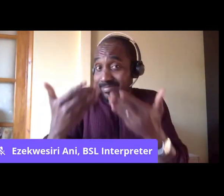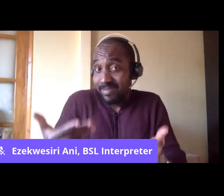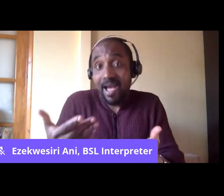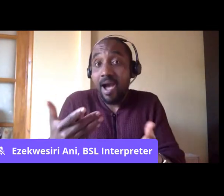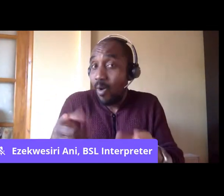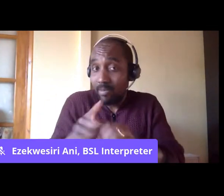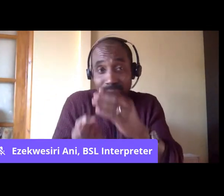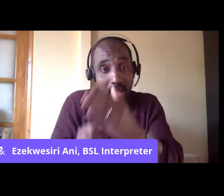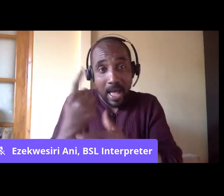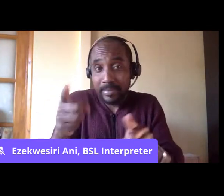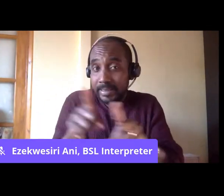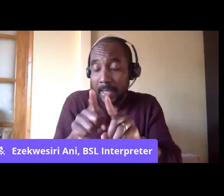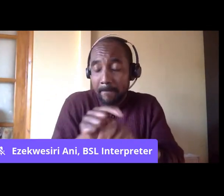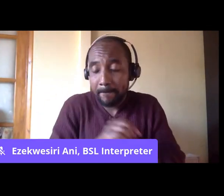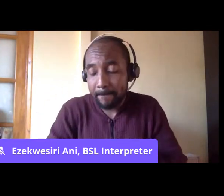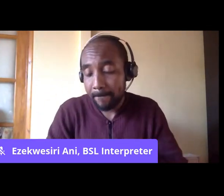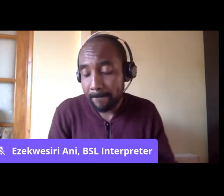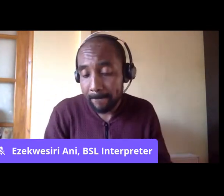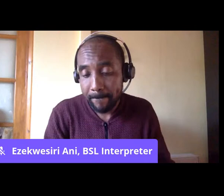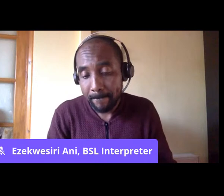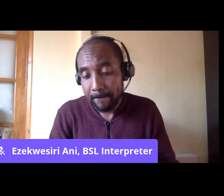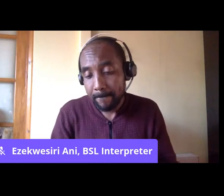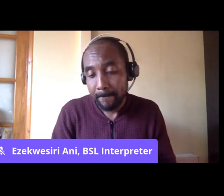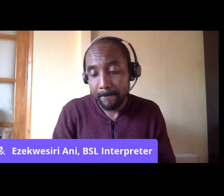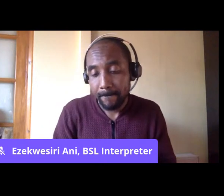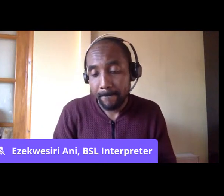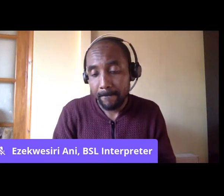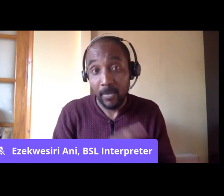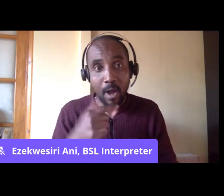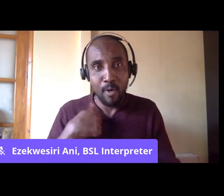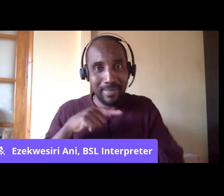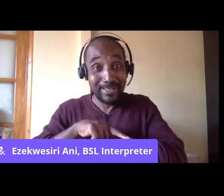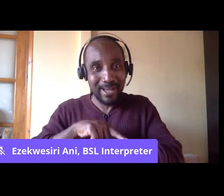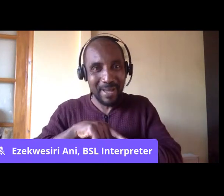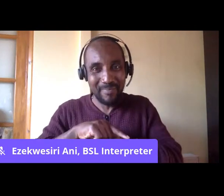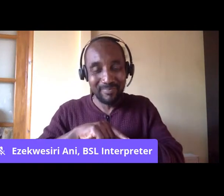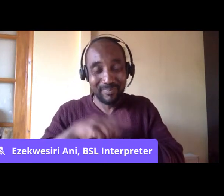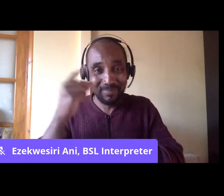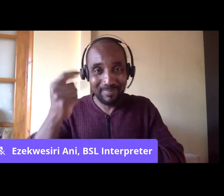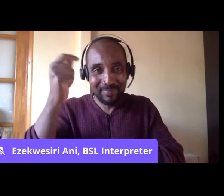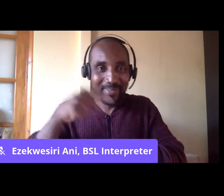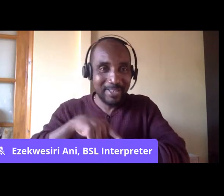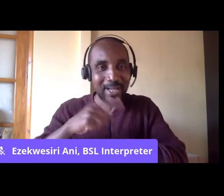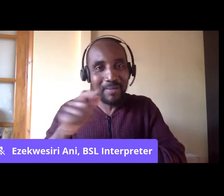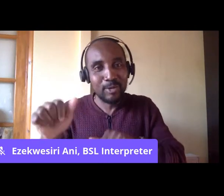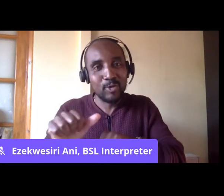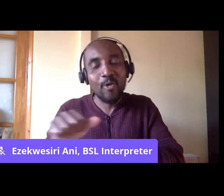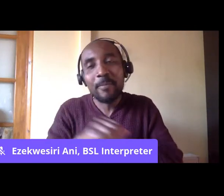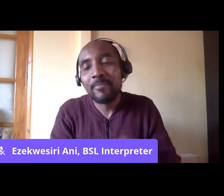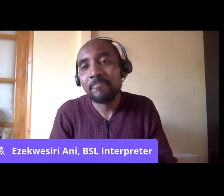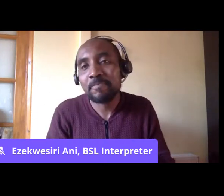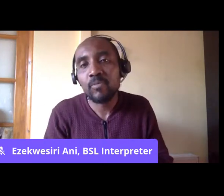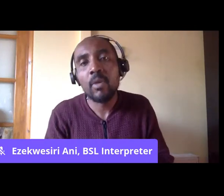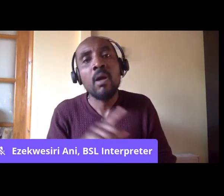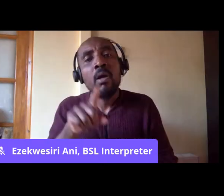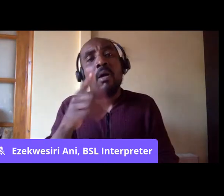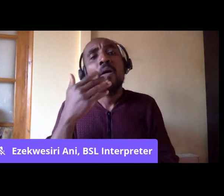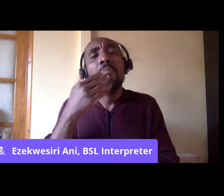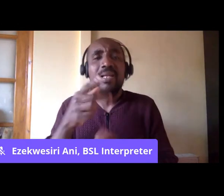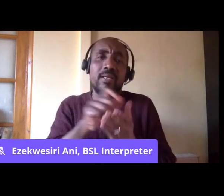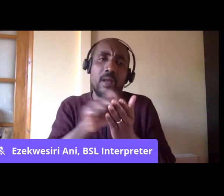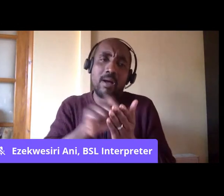So I think, because I'm running out of time, I'm sorry, have a look at these